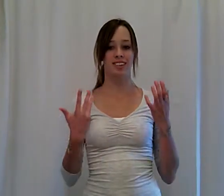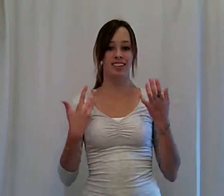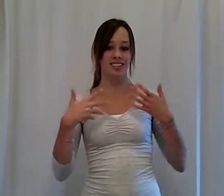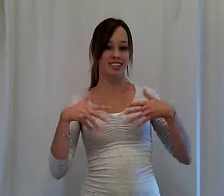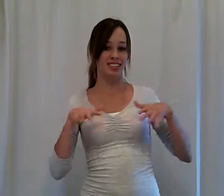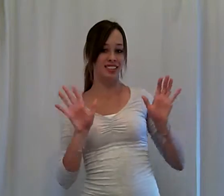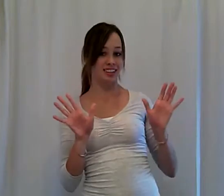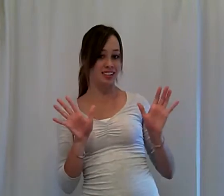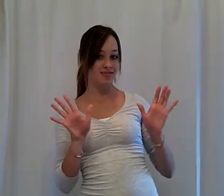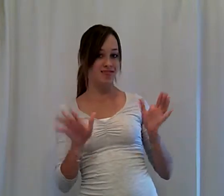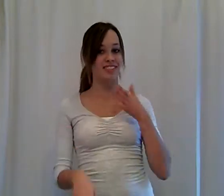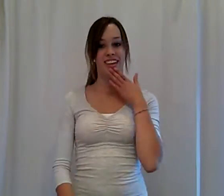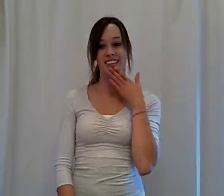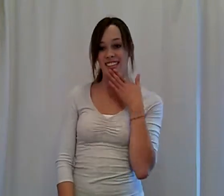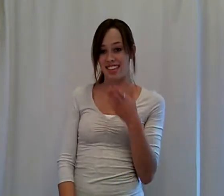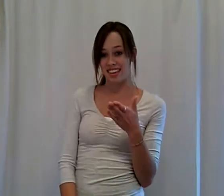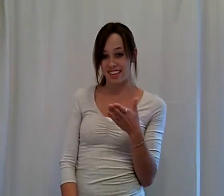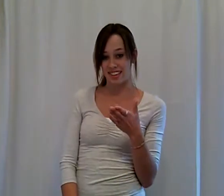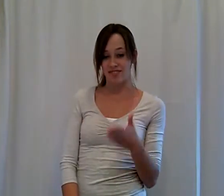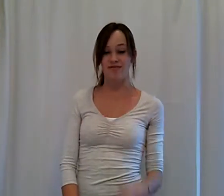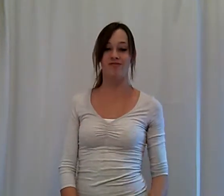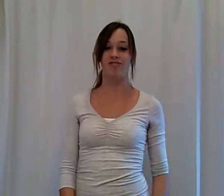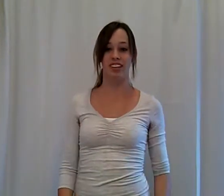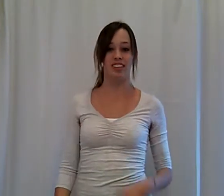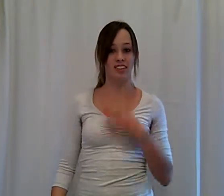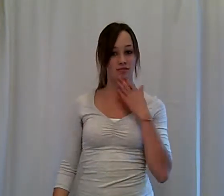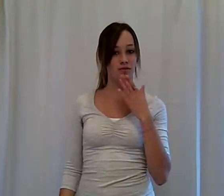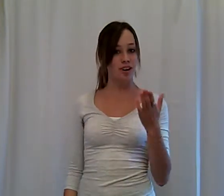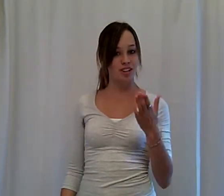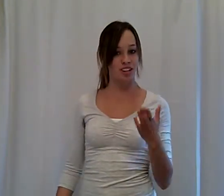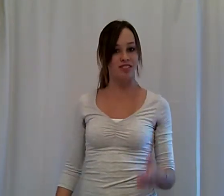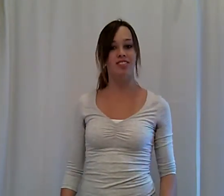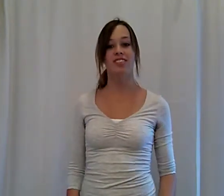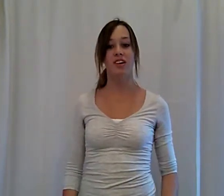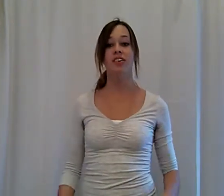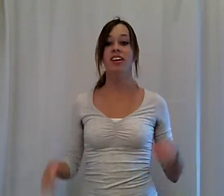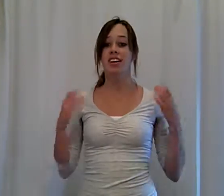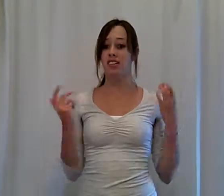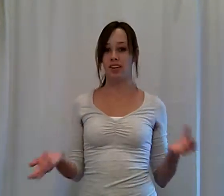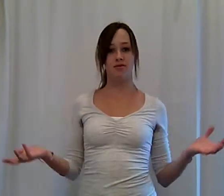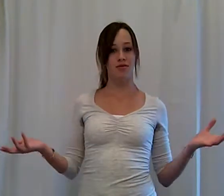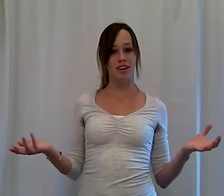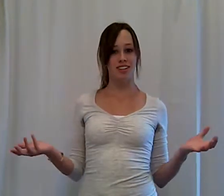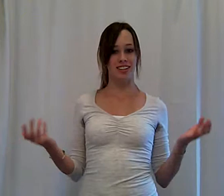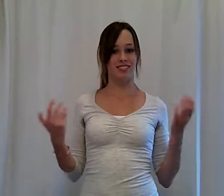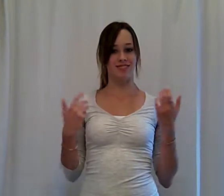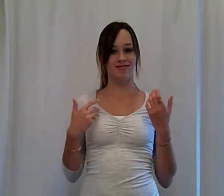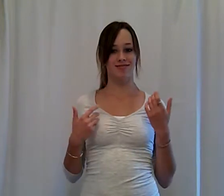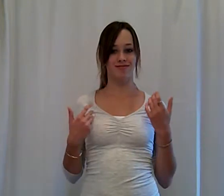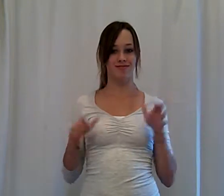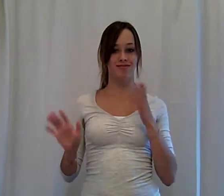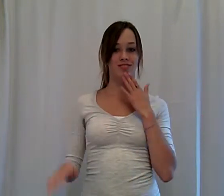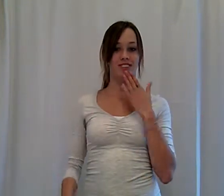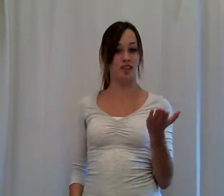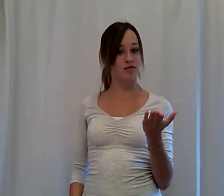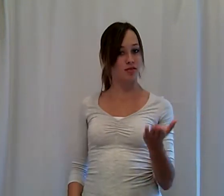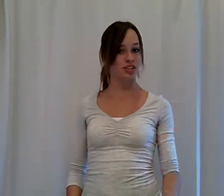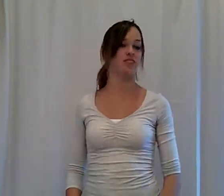done, thank you, like thank you for watching. So thank you for watching. Thank you for watching.